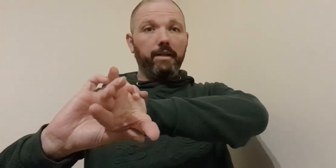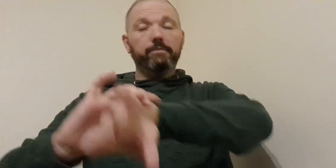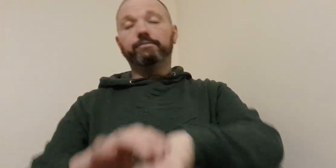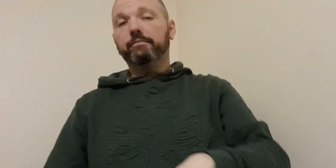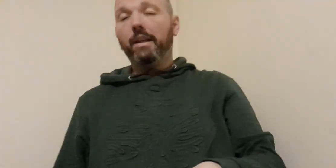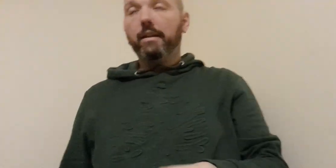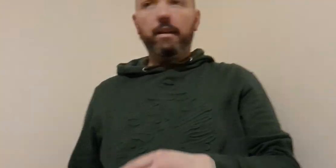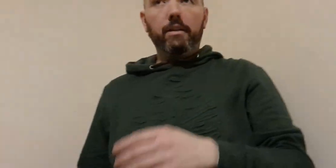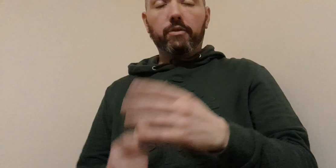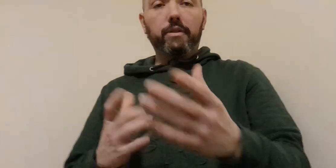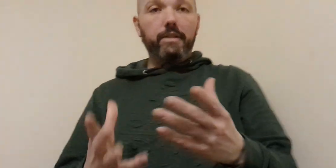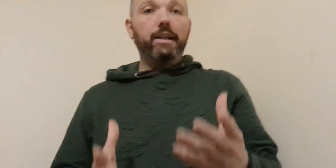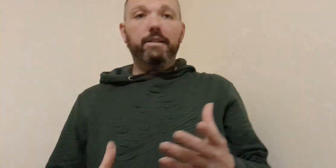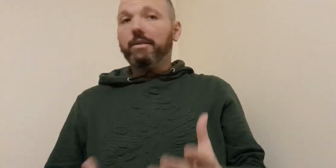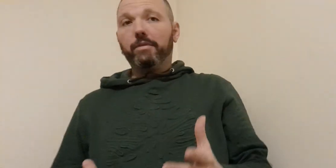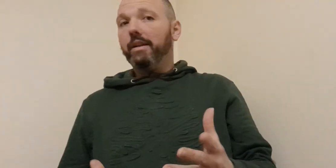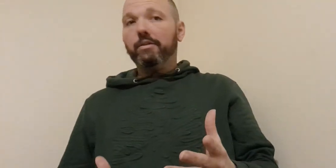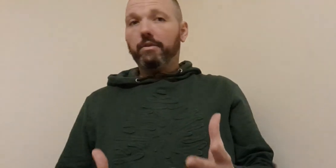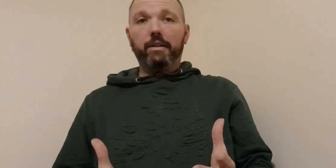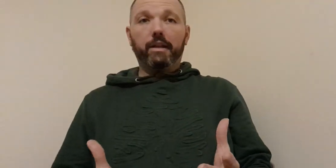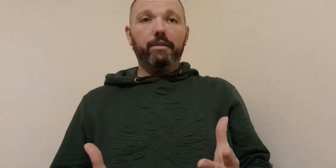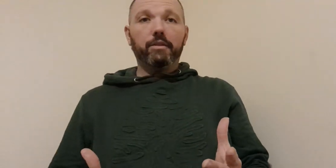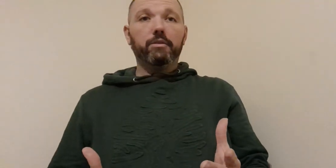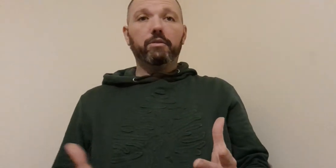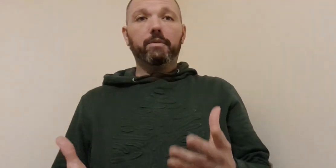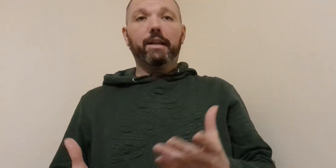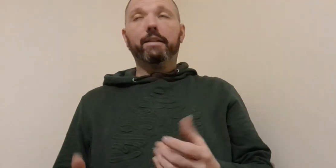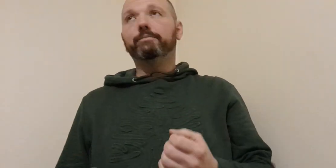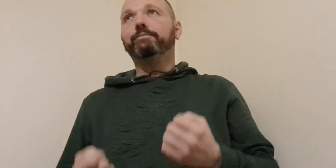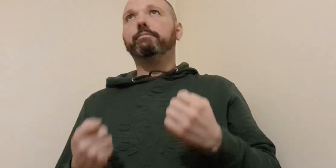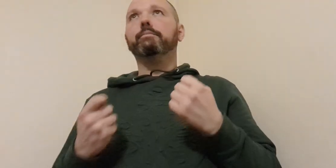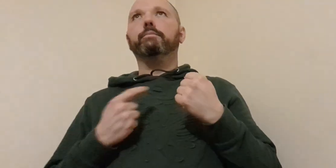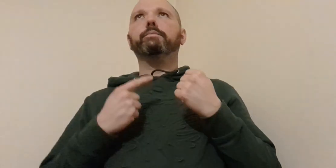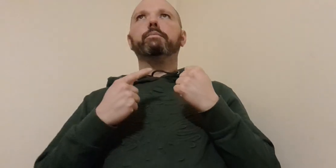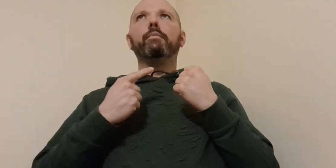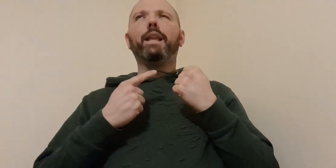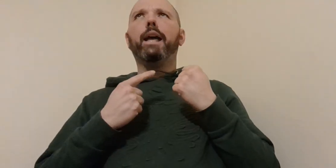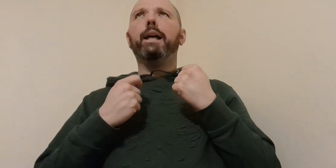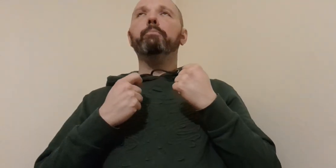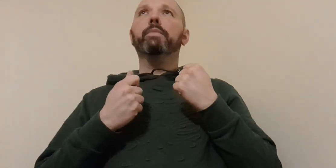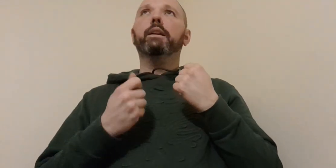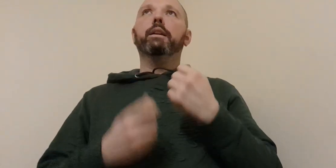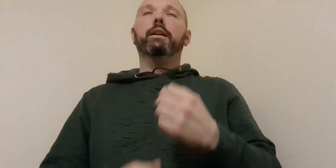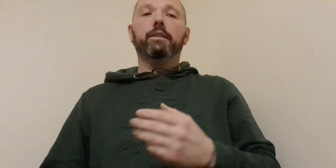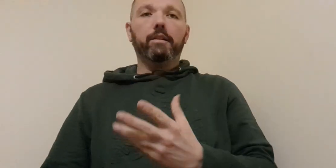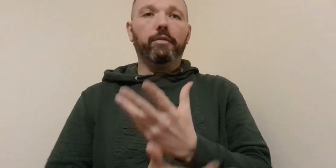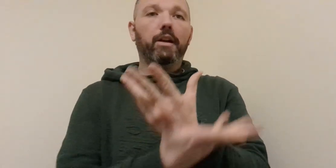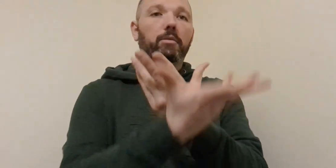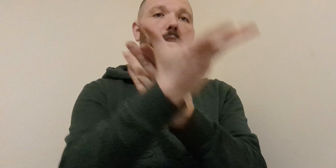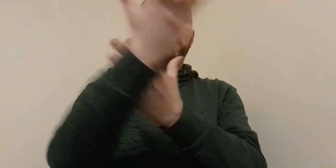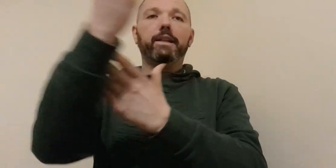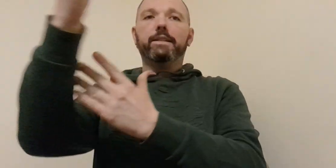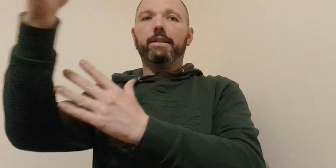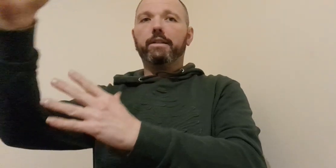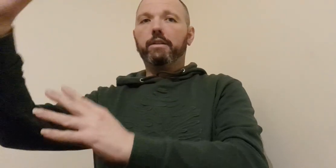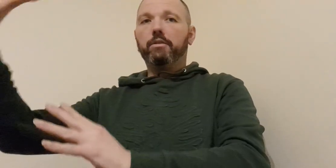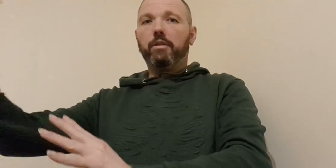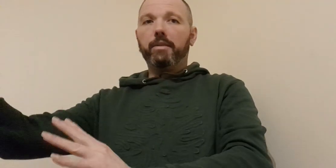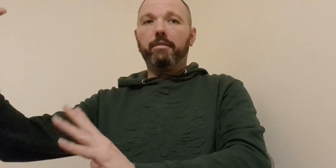way. so there's lots of different things you can kind of like do with that um the flock of wild geese let's say like go coming